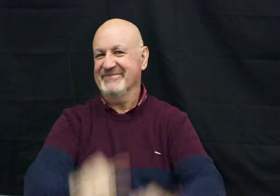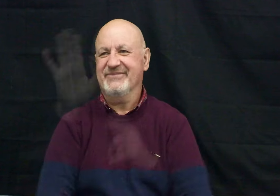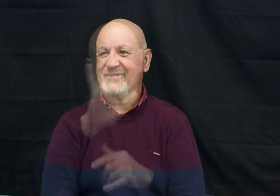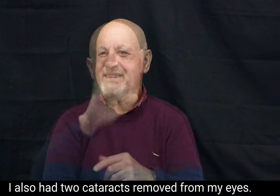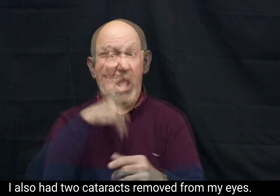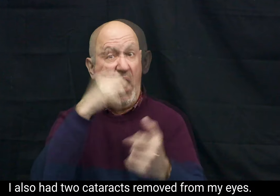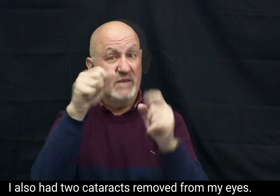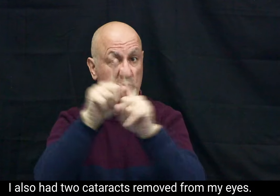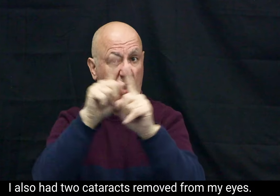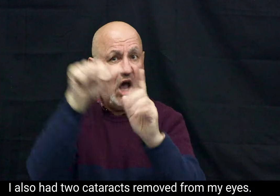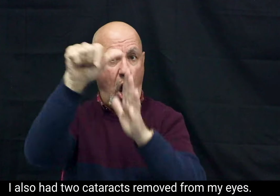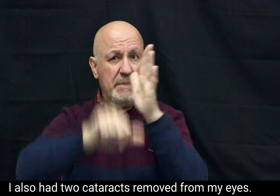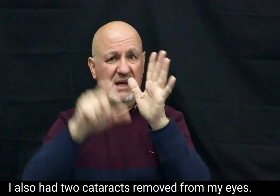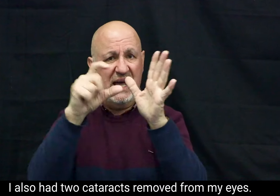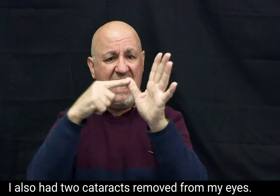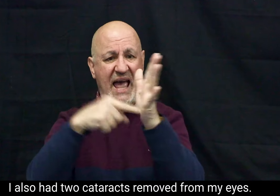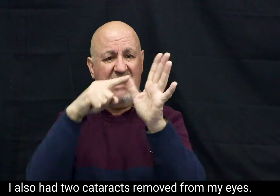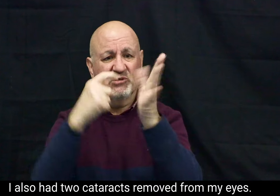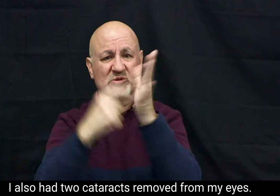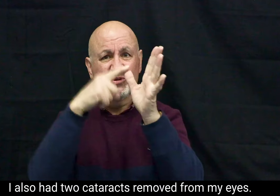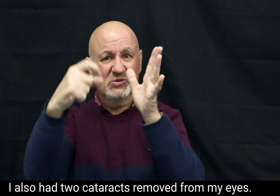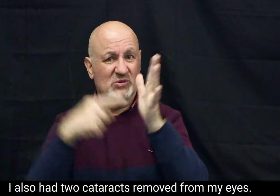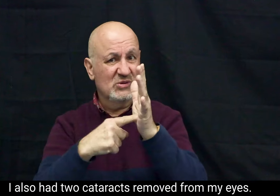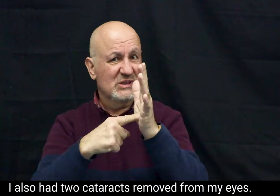I also had two cataracts removed from my eyes.